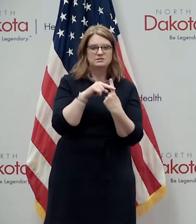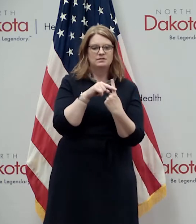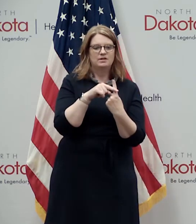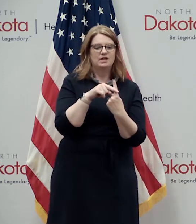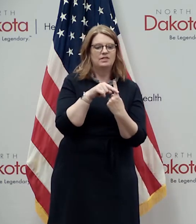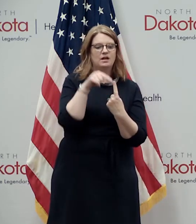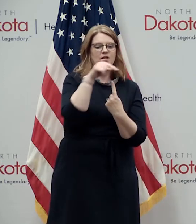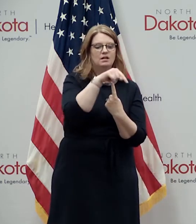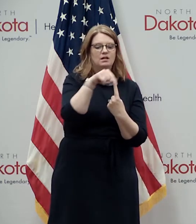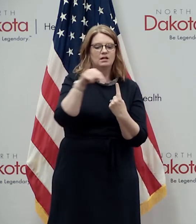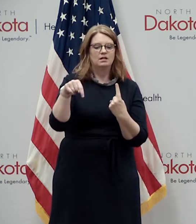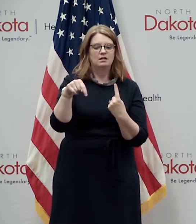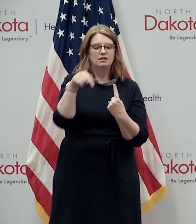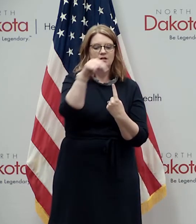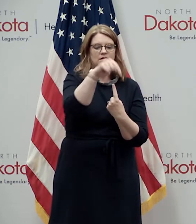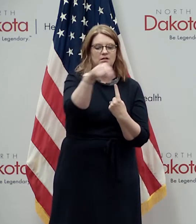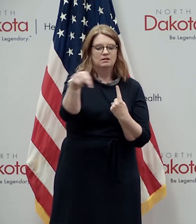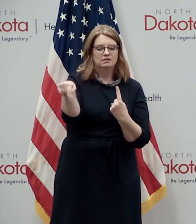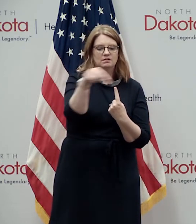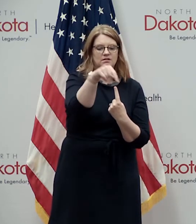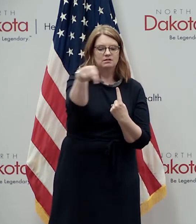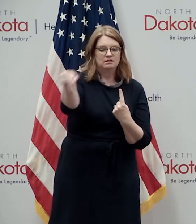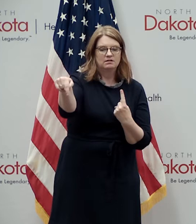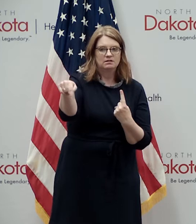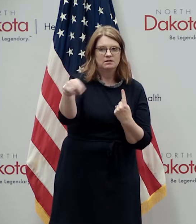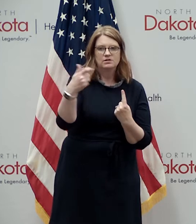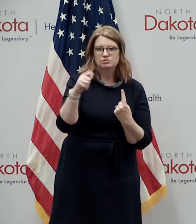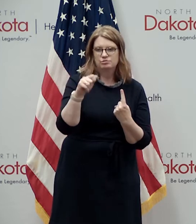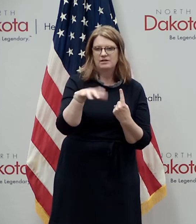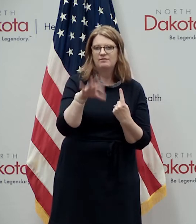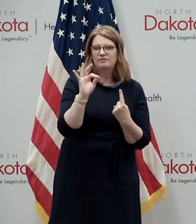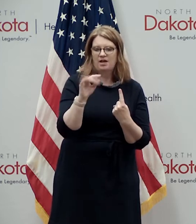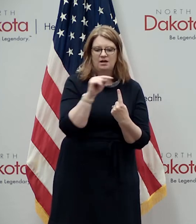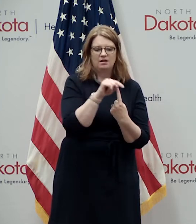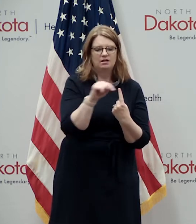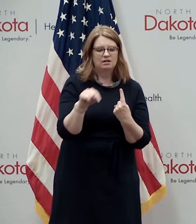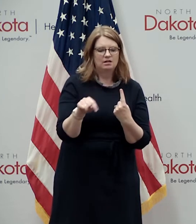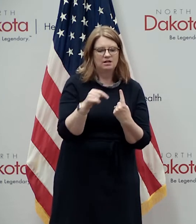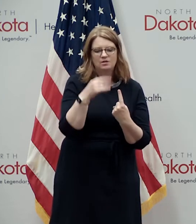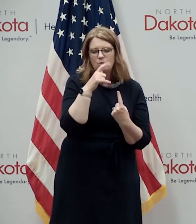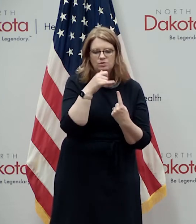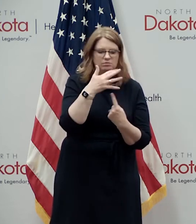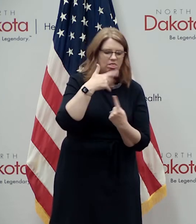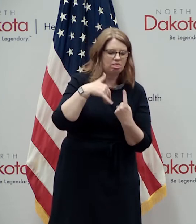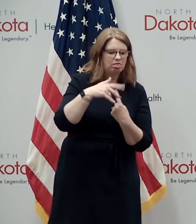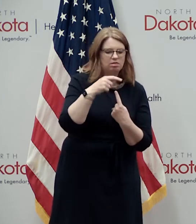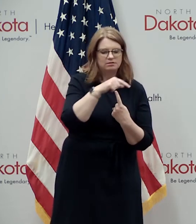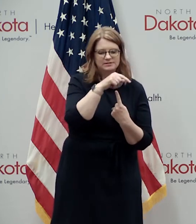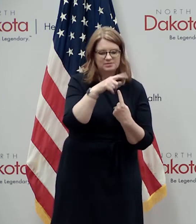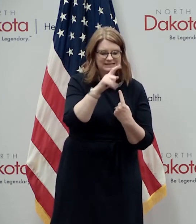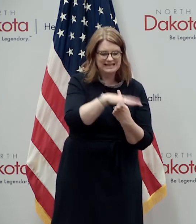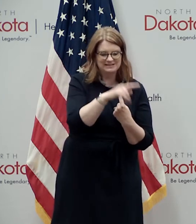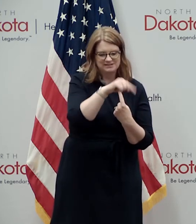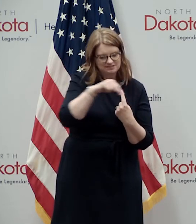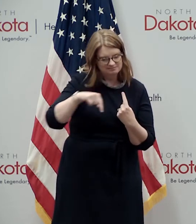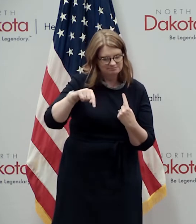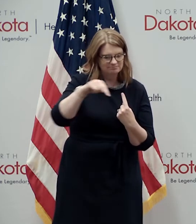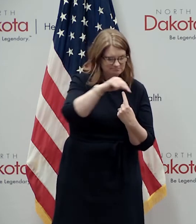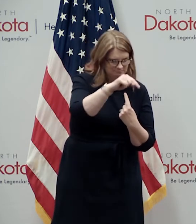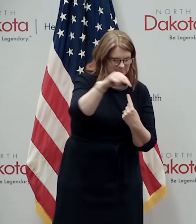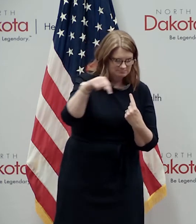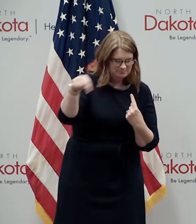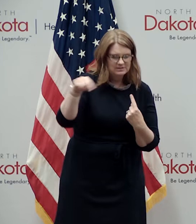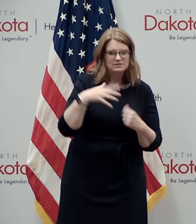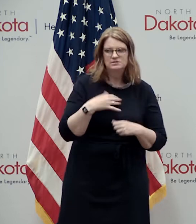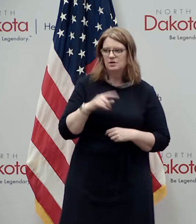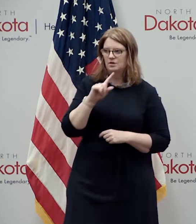because we were trying to get the positive we're trying to find the positives and get them isolated so uh i i'm uh i think the answer to the question for